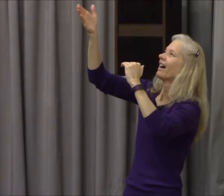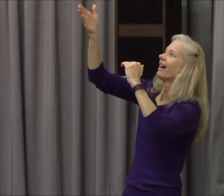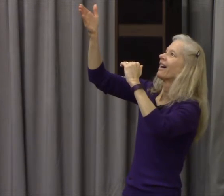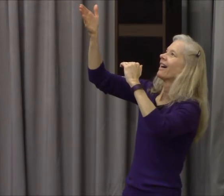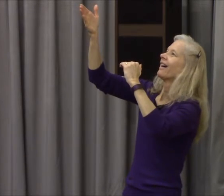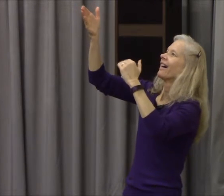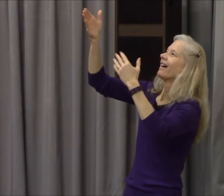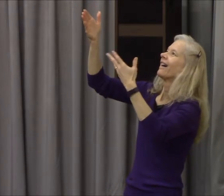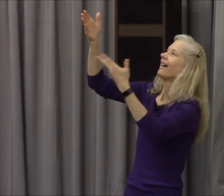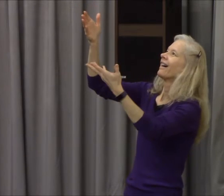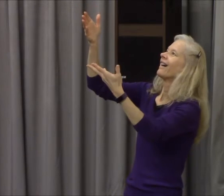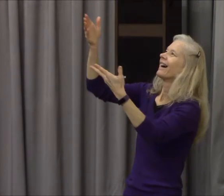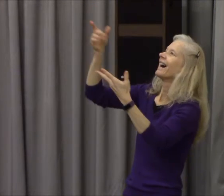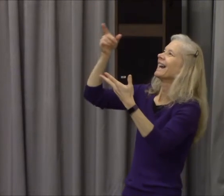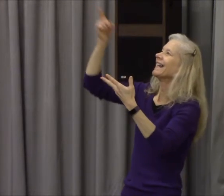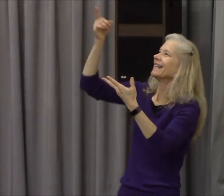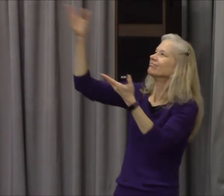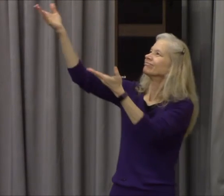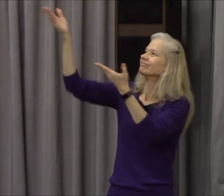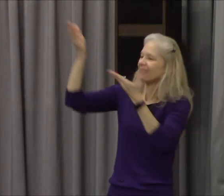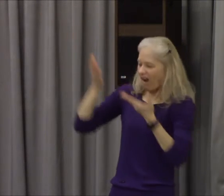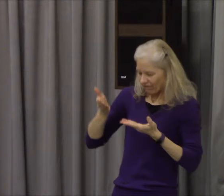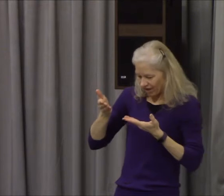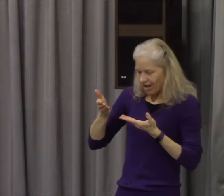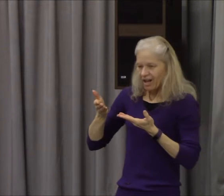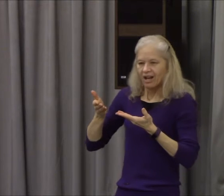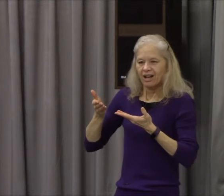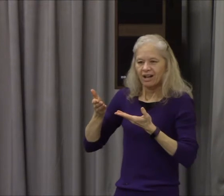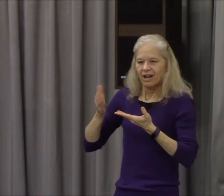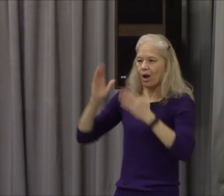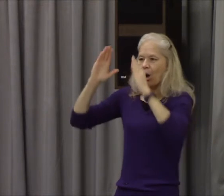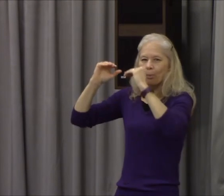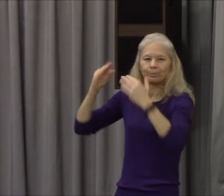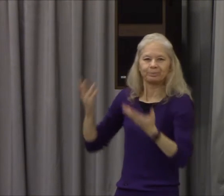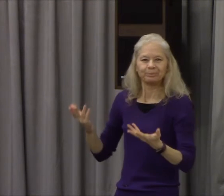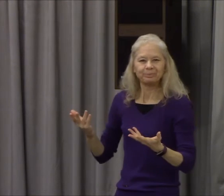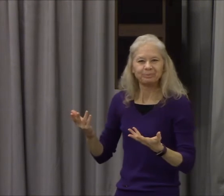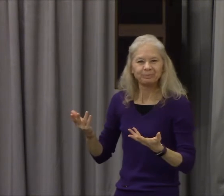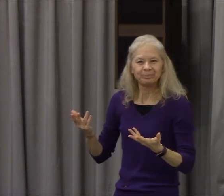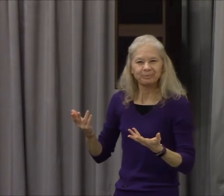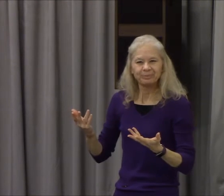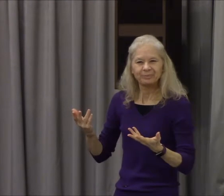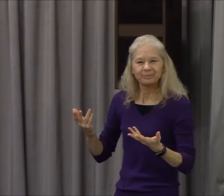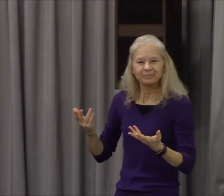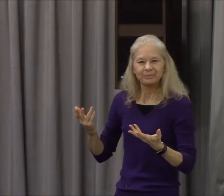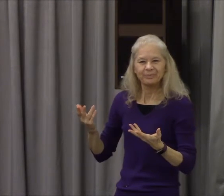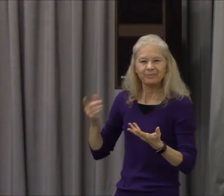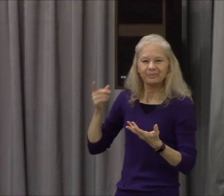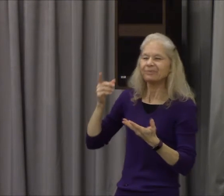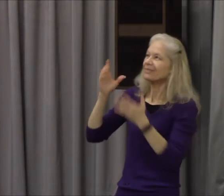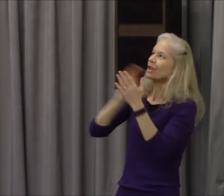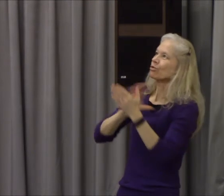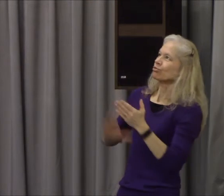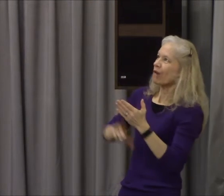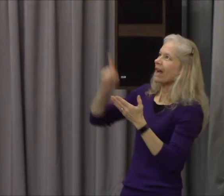and where what does the Holy Spirit use to grow us well in Jesus 617